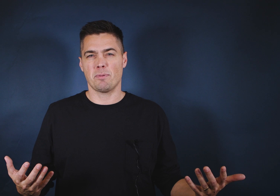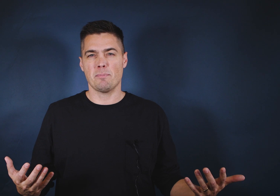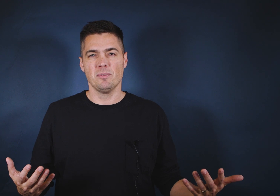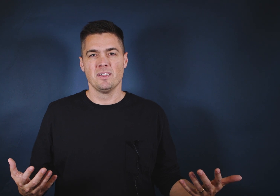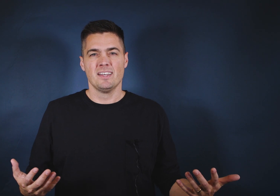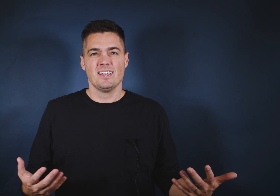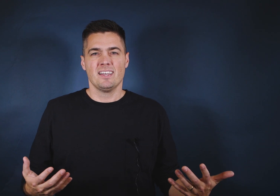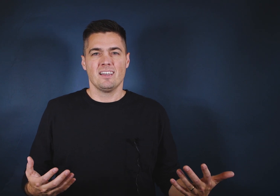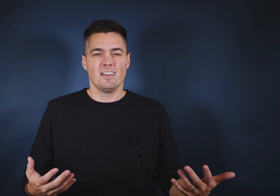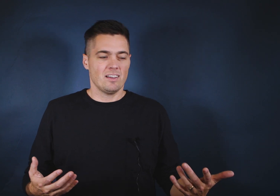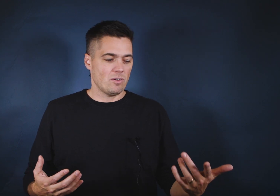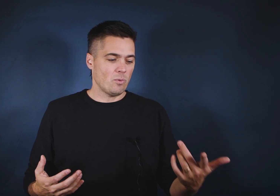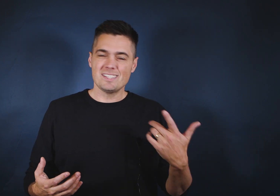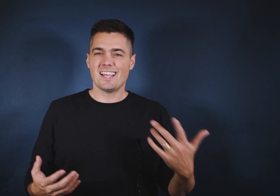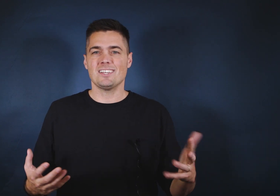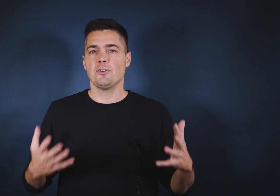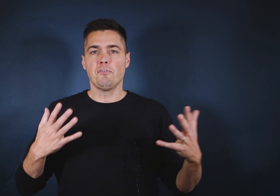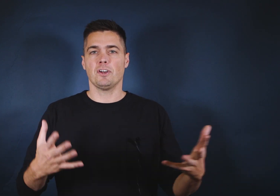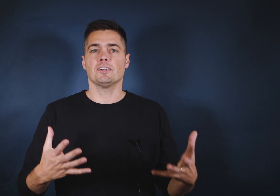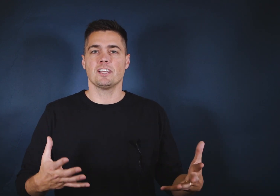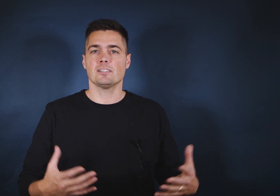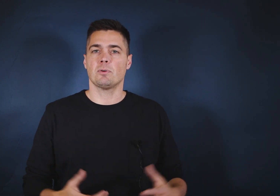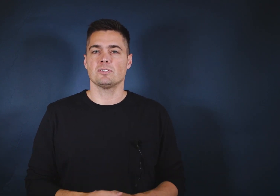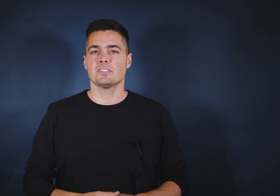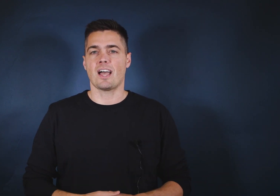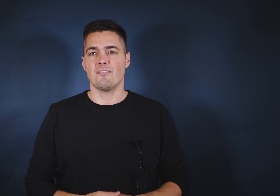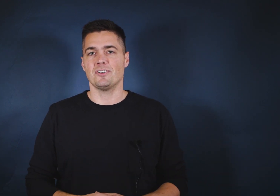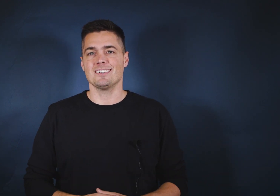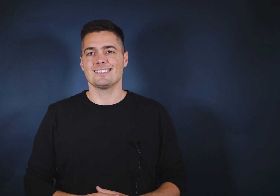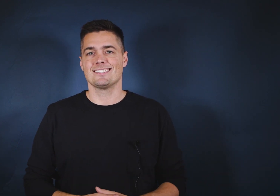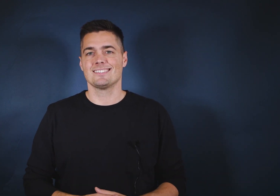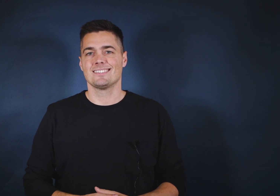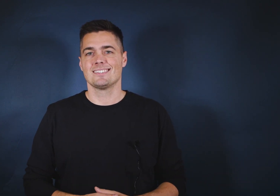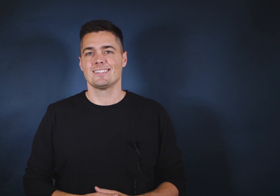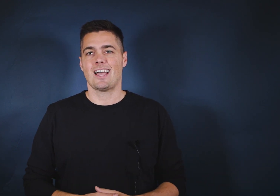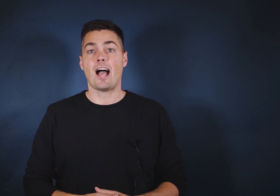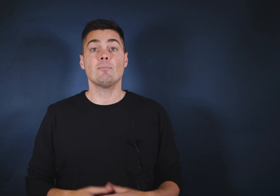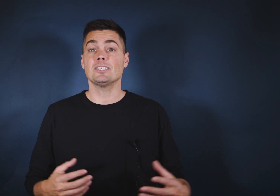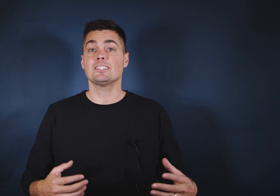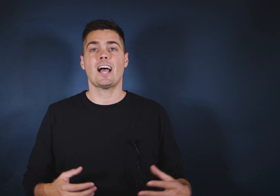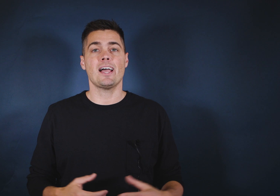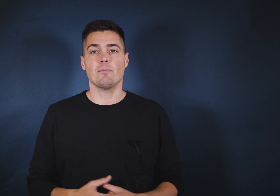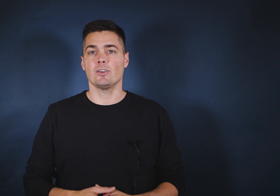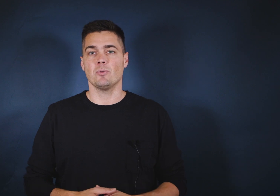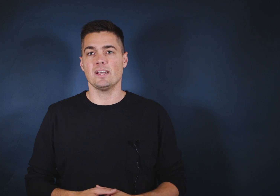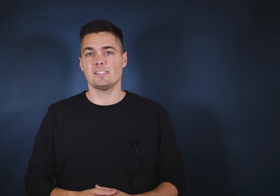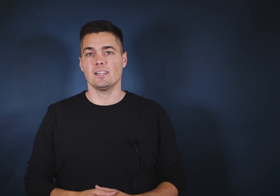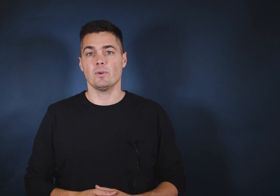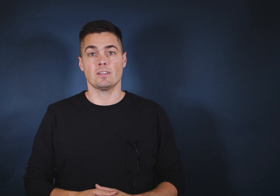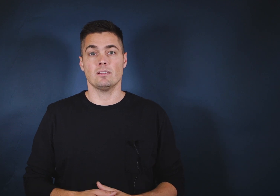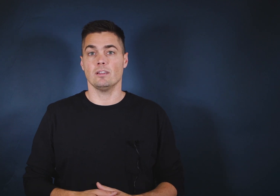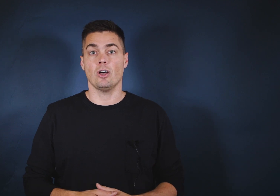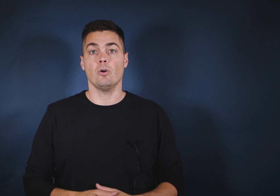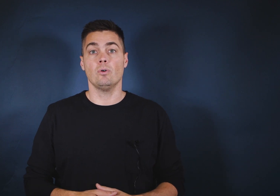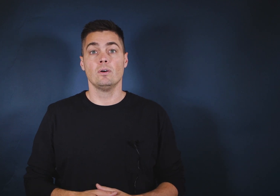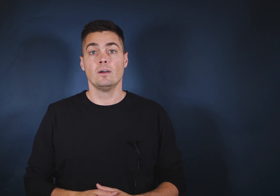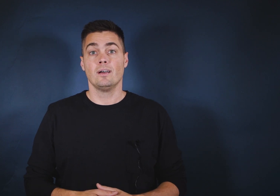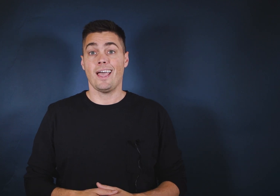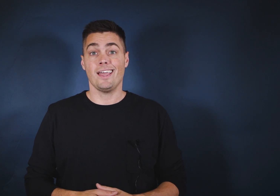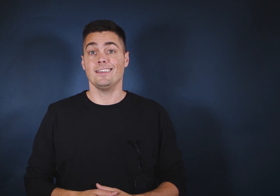people. What does that do for your salesperson's confidence? How much time are you wasting with low end